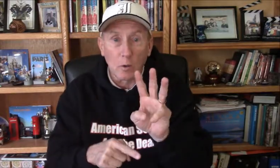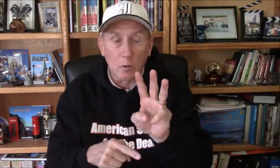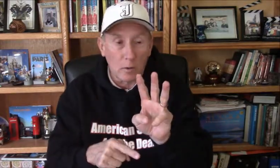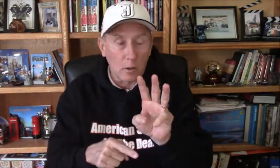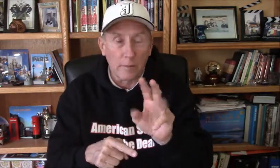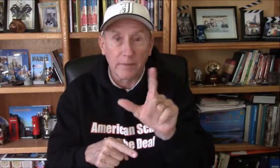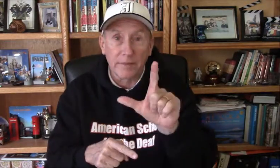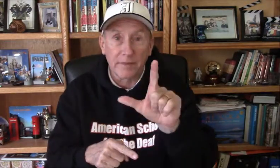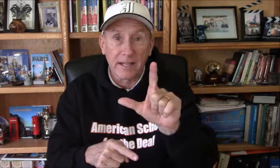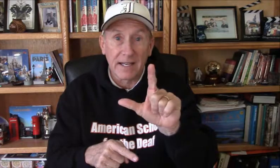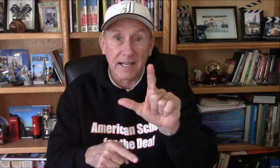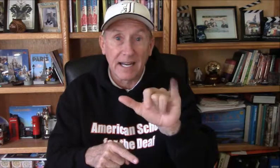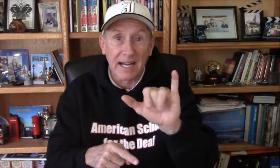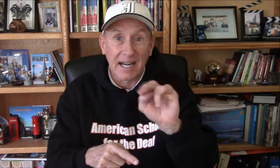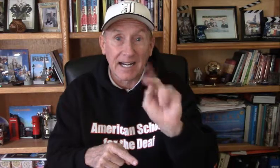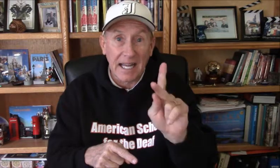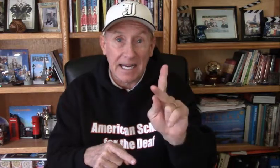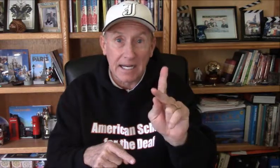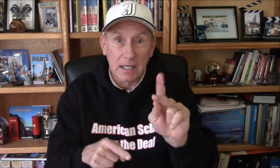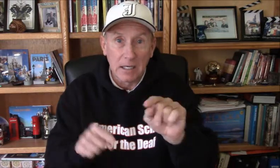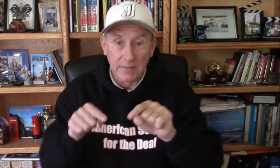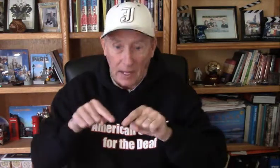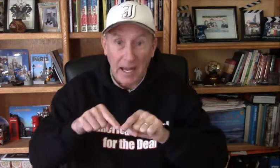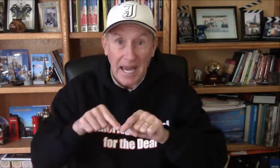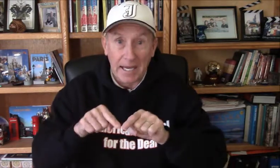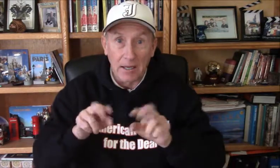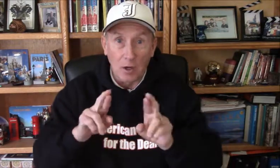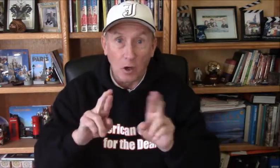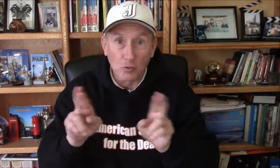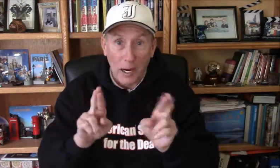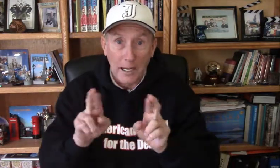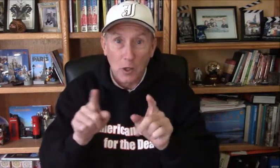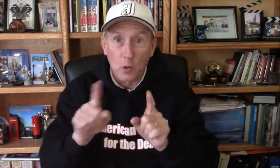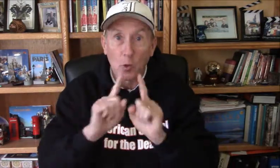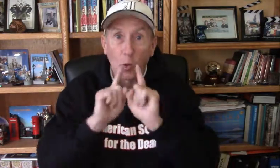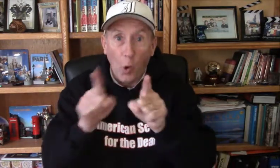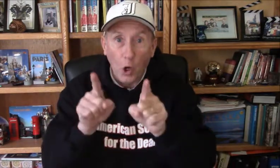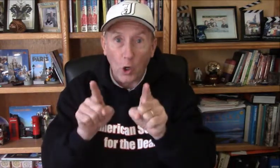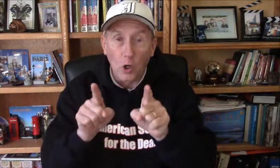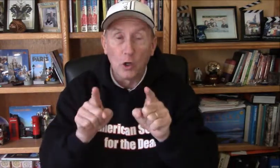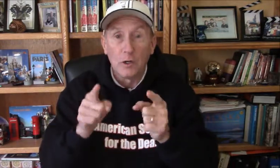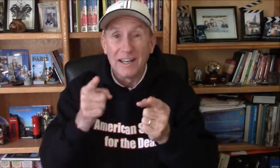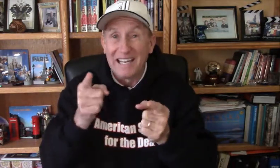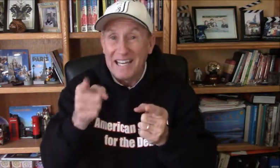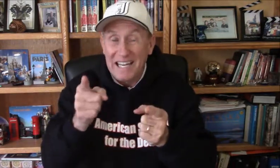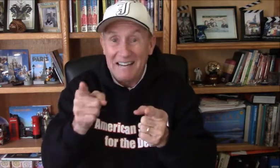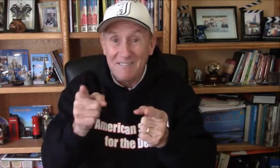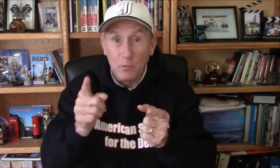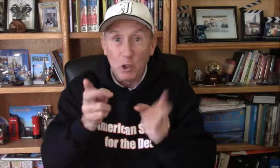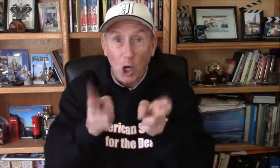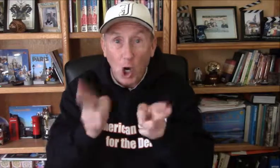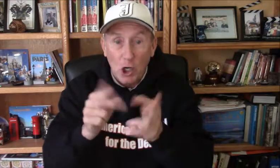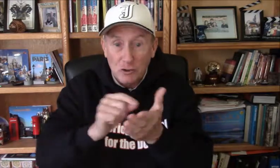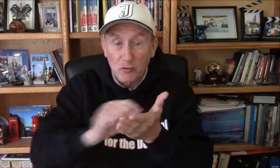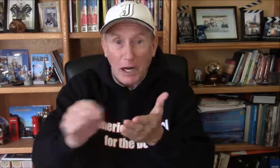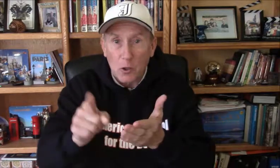link, ready, order. It's hard to write,